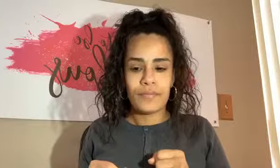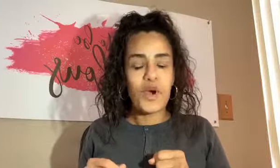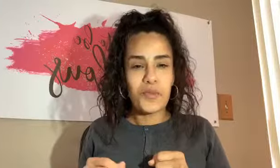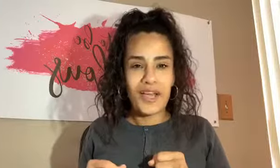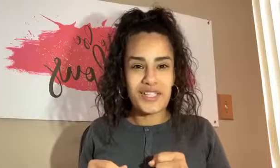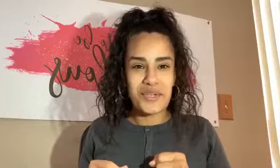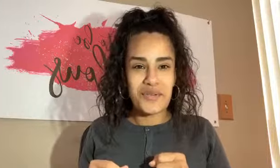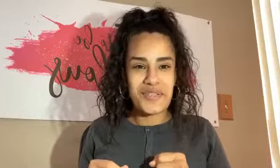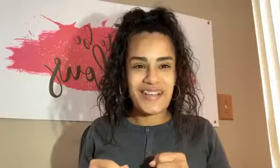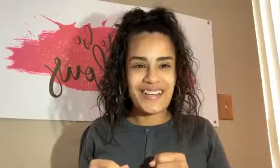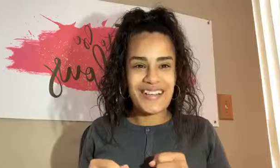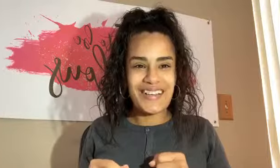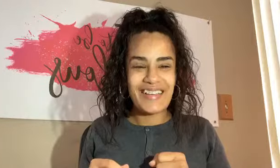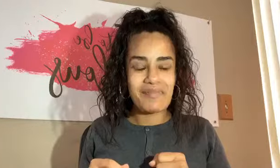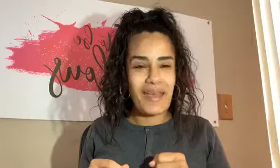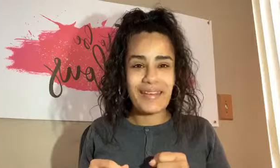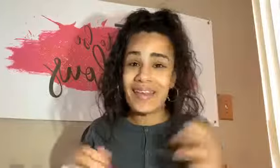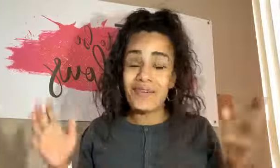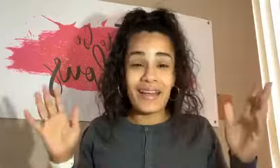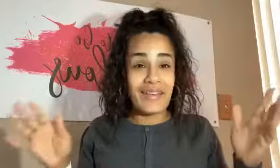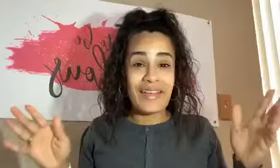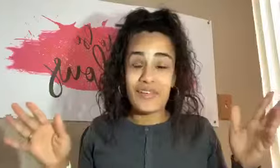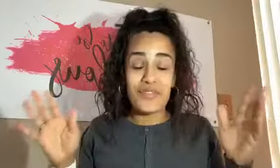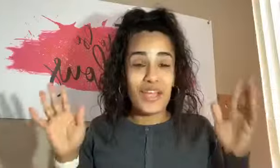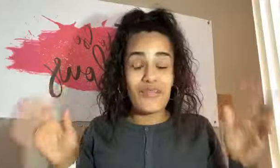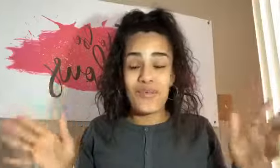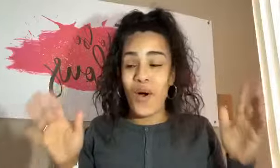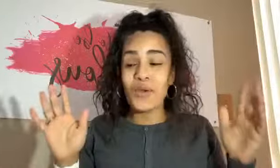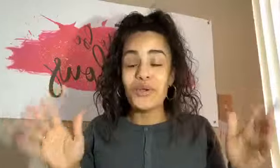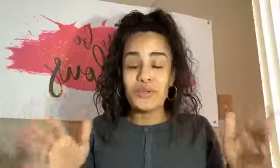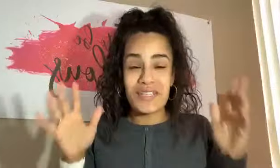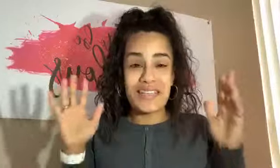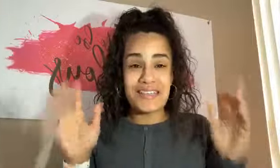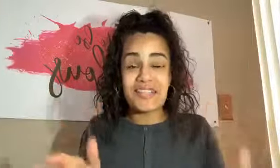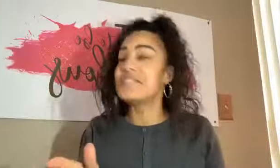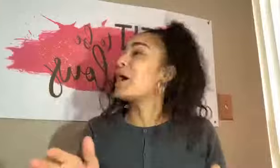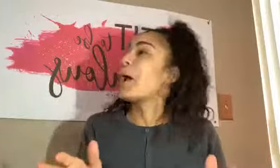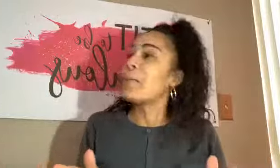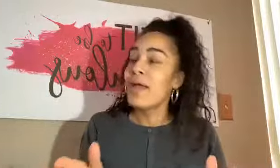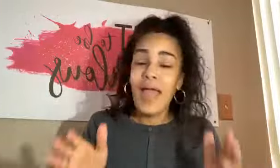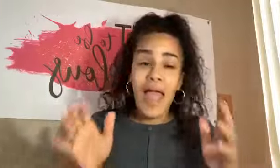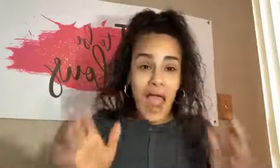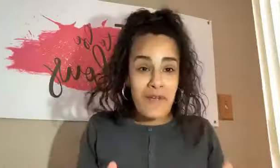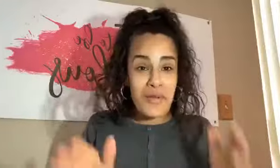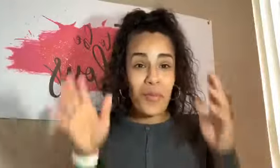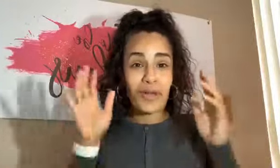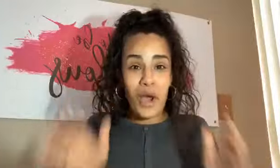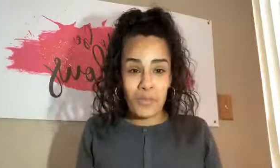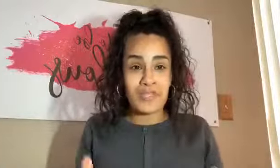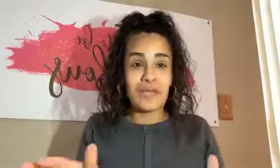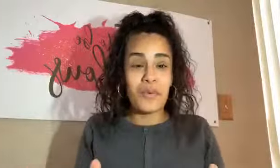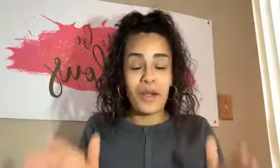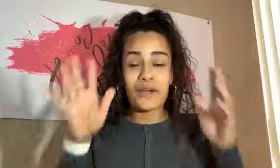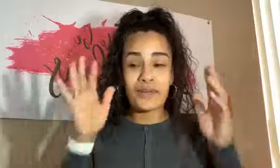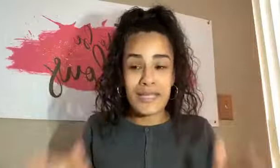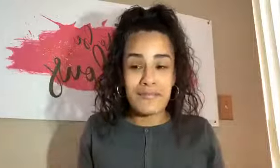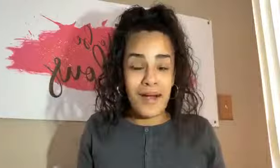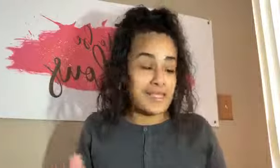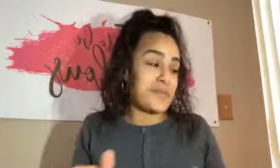Hope you got your journals out and a pen. And if you are new to it's tea time, everyone comes here. When my girls inbox me,